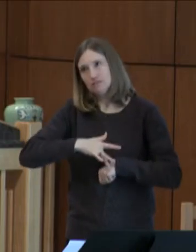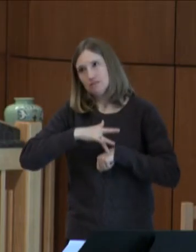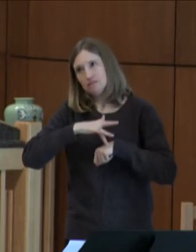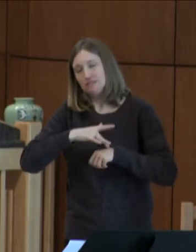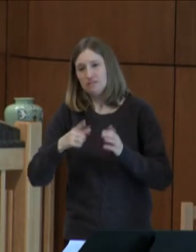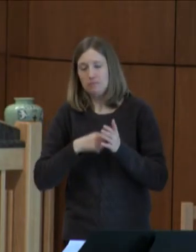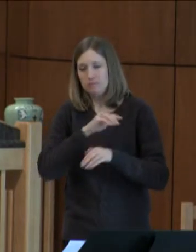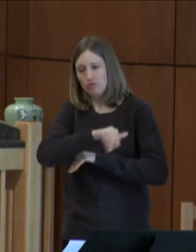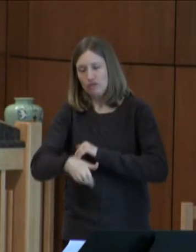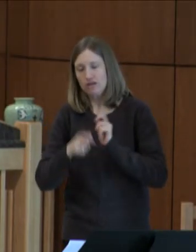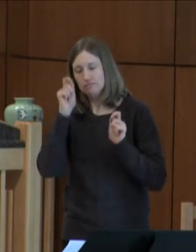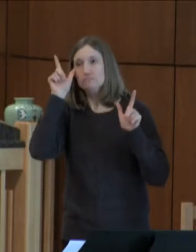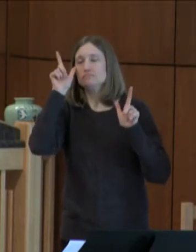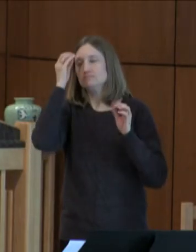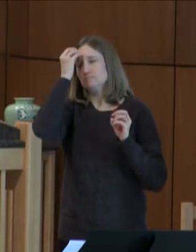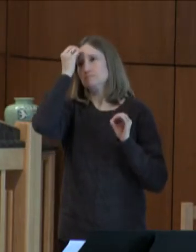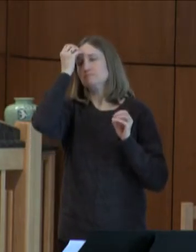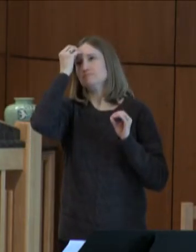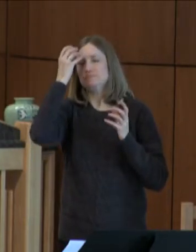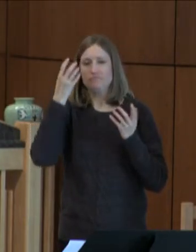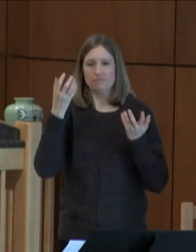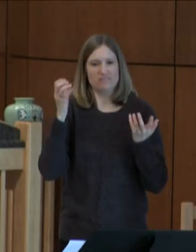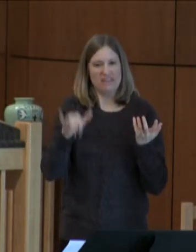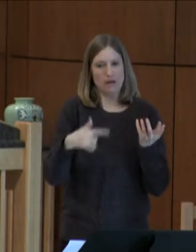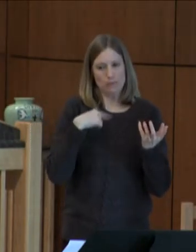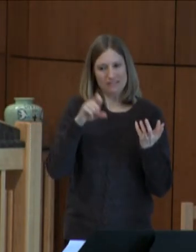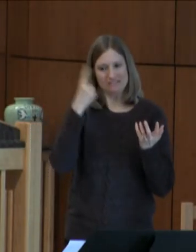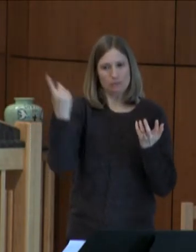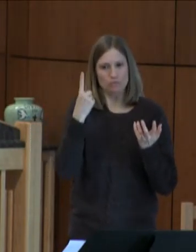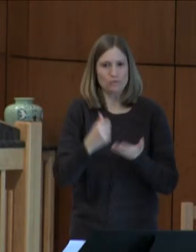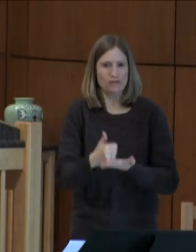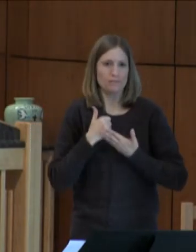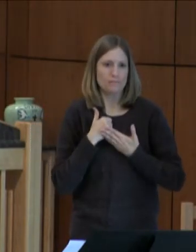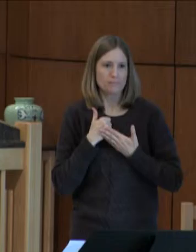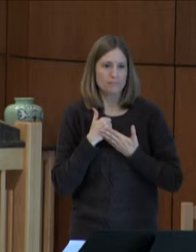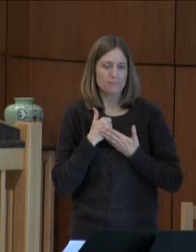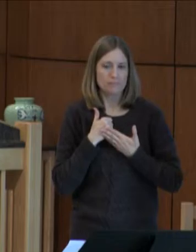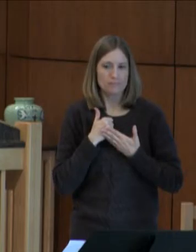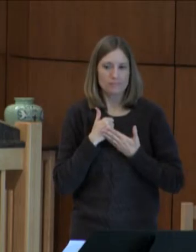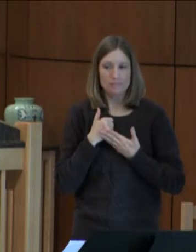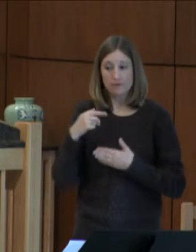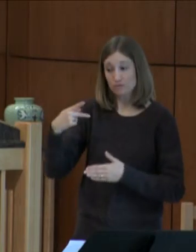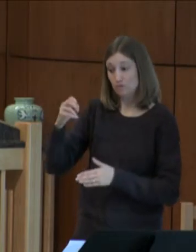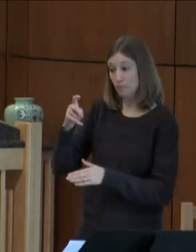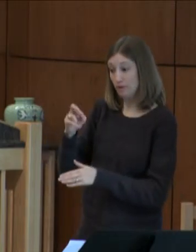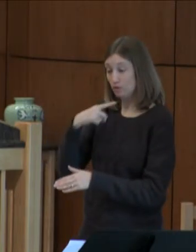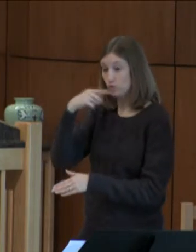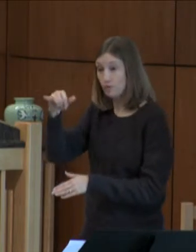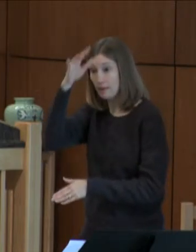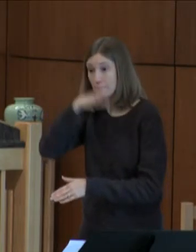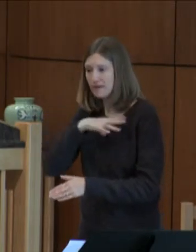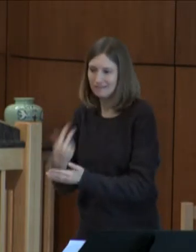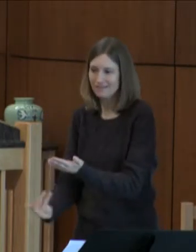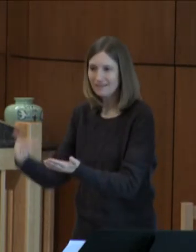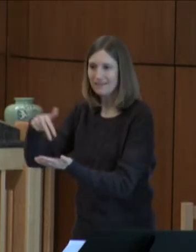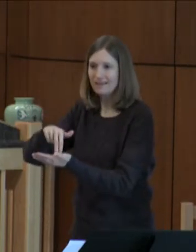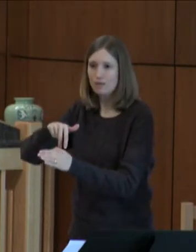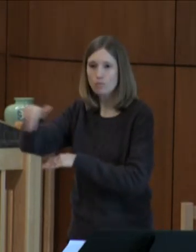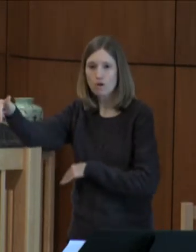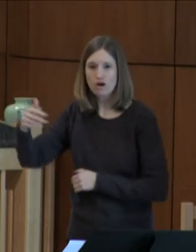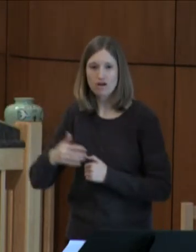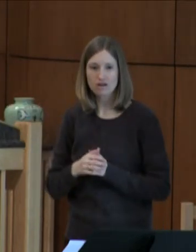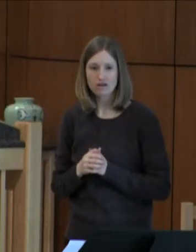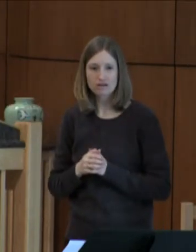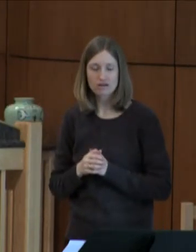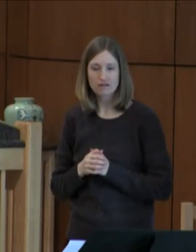away. Get up and walk, says Peter. Well, we would do